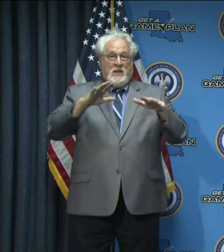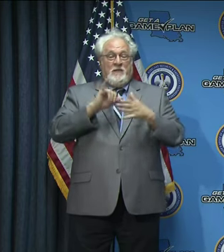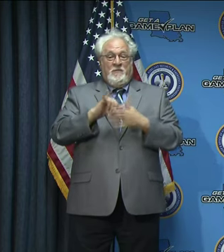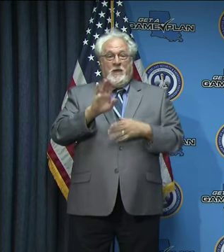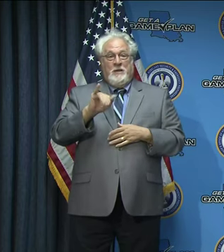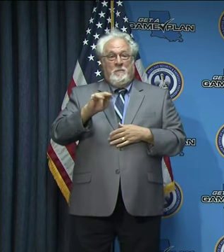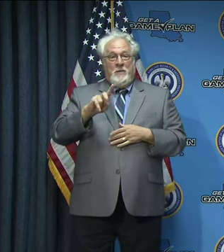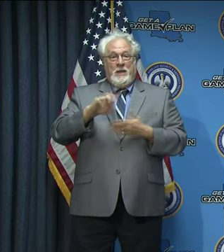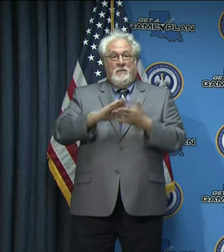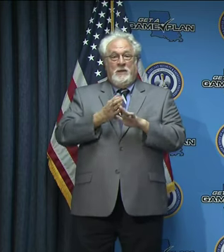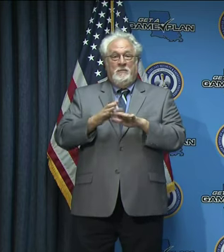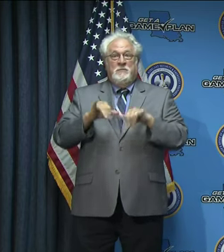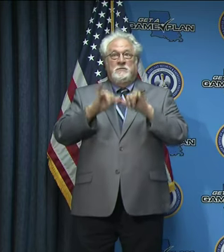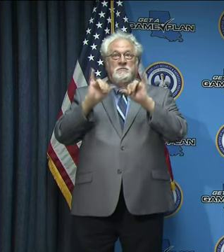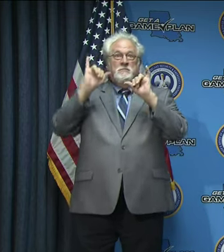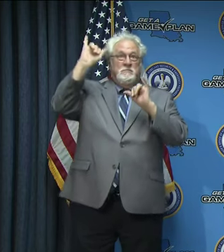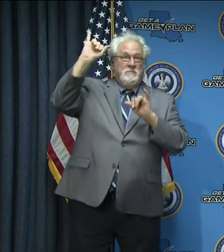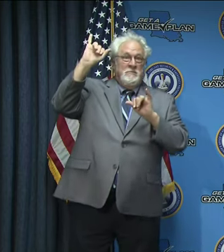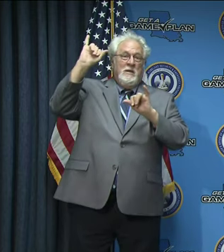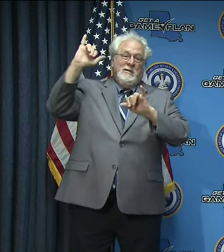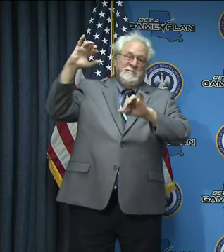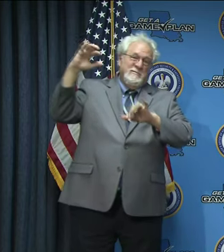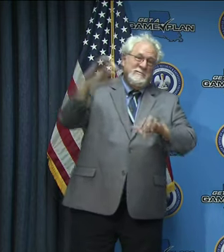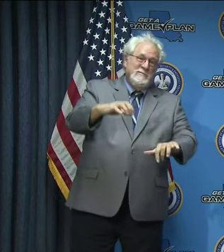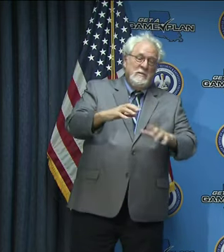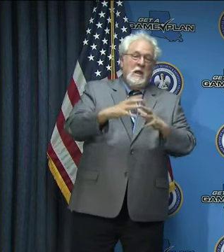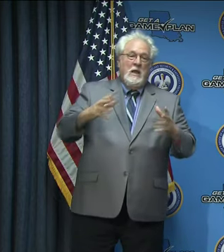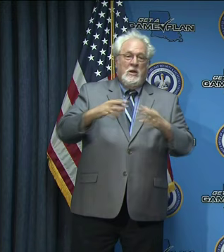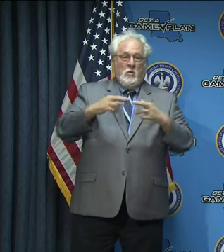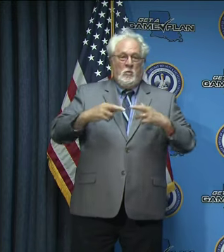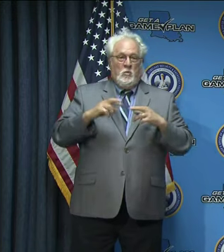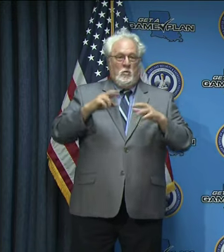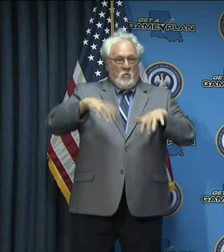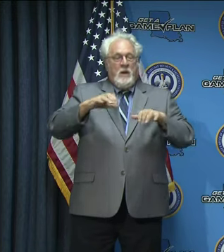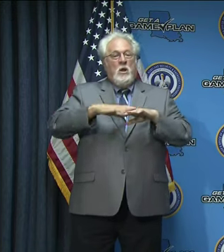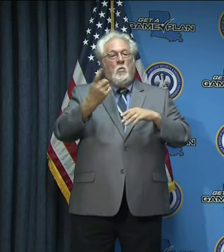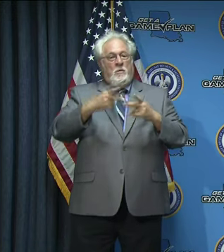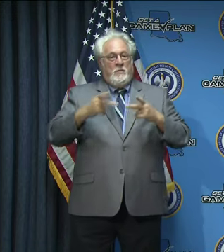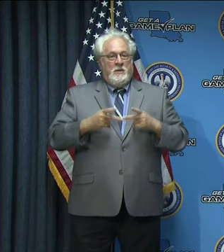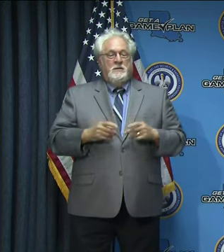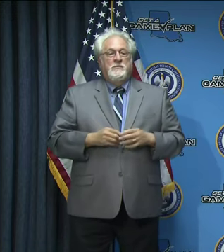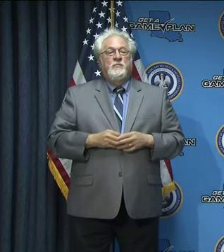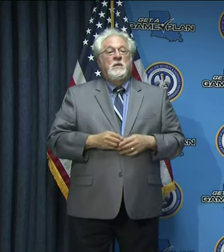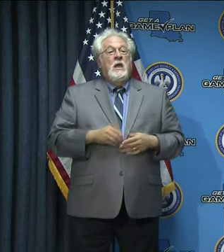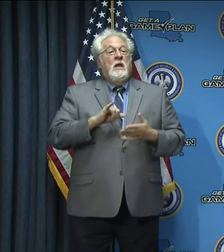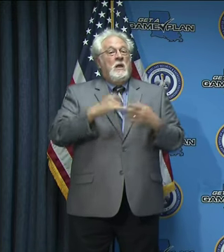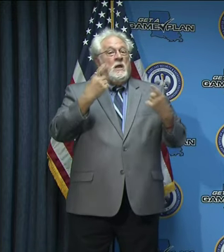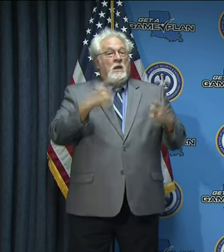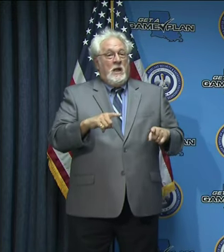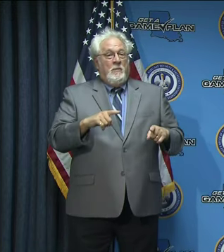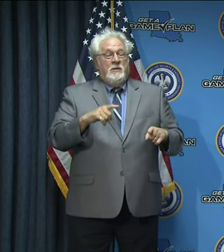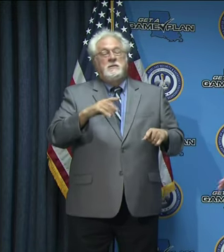basically becomes stationary and sits and dumps a lot of rain on one area. If that happens,